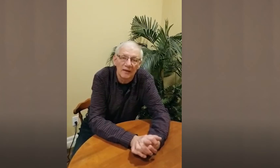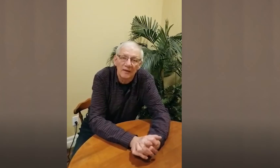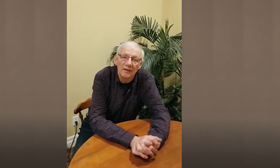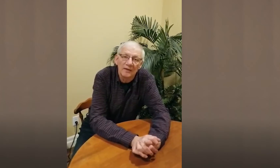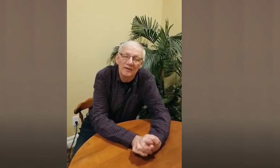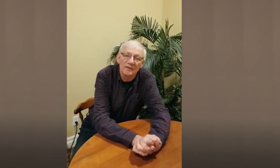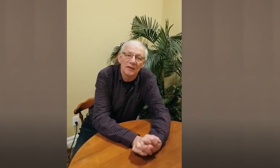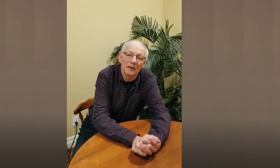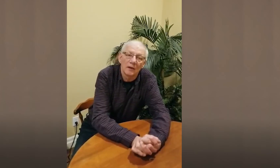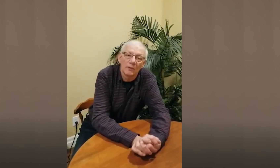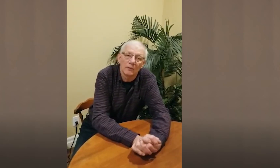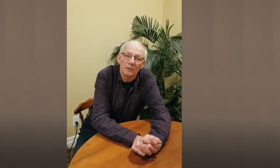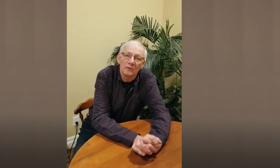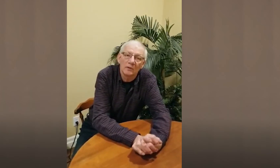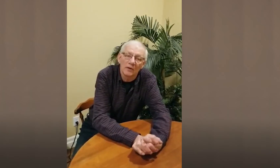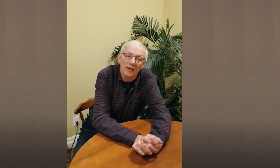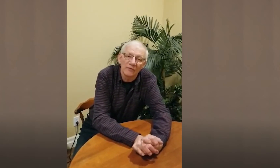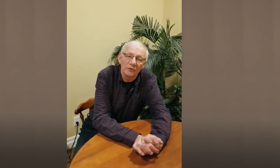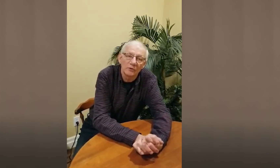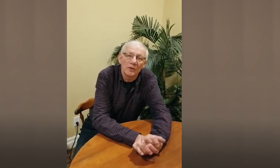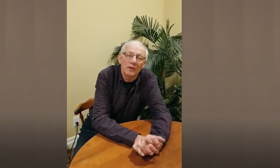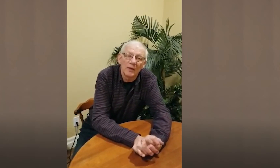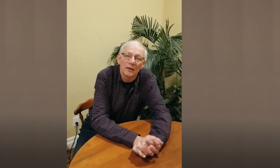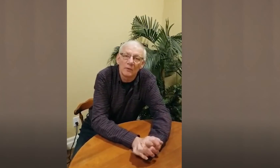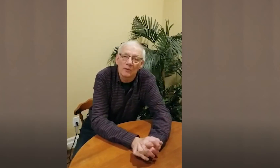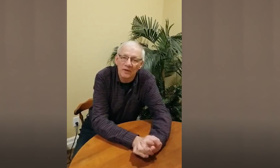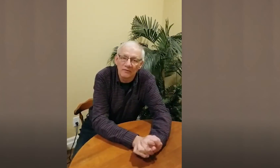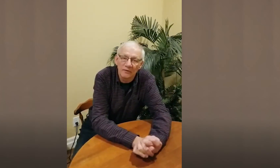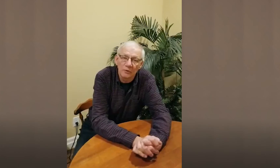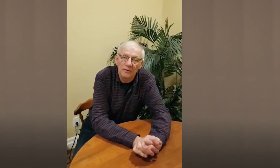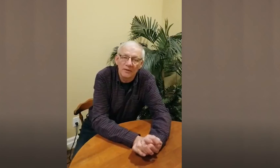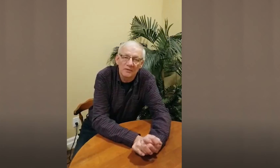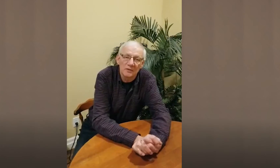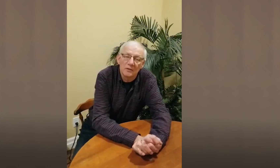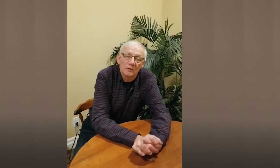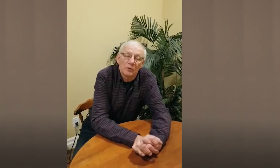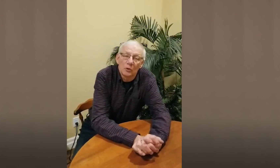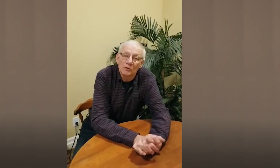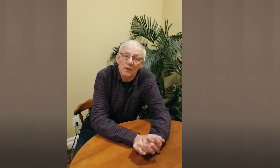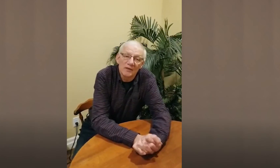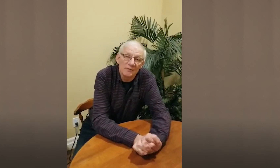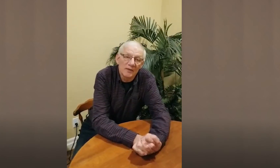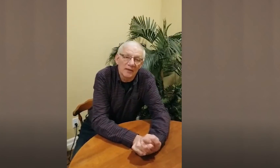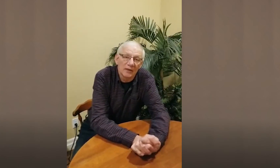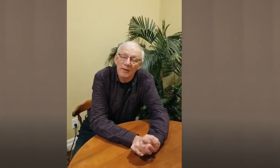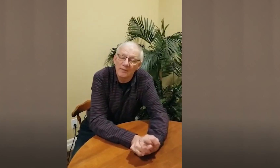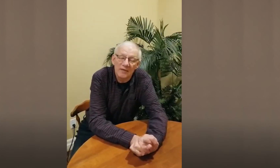they say we will look after you and we will care for you because you know as well as me that little babies cannot